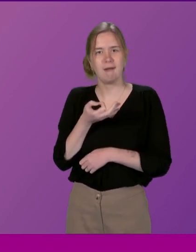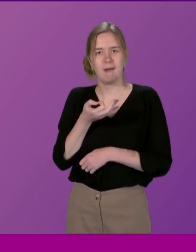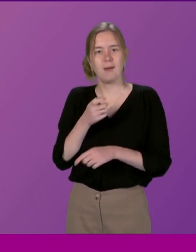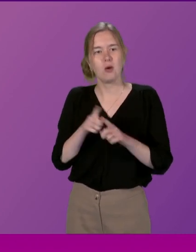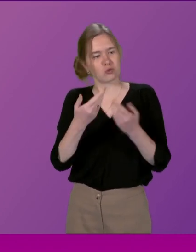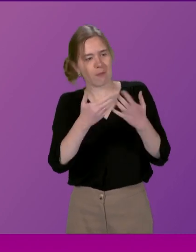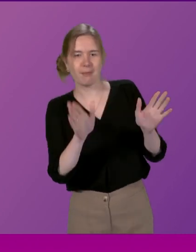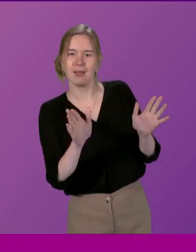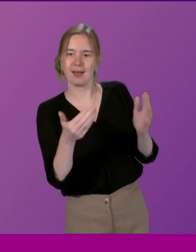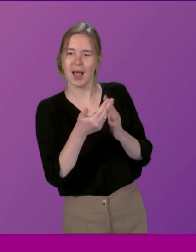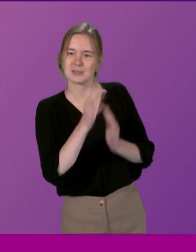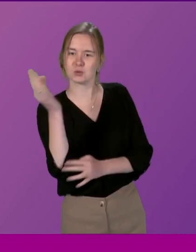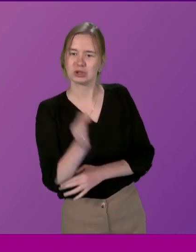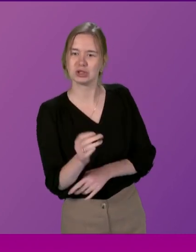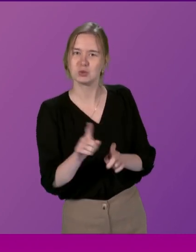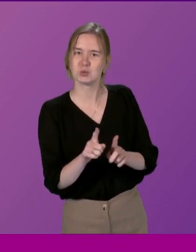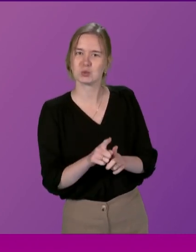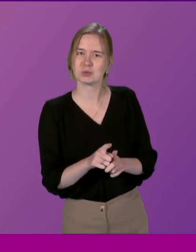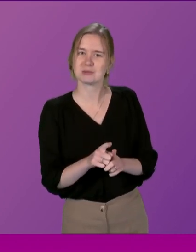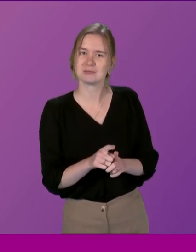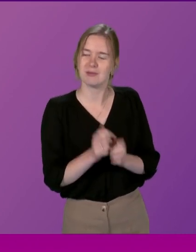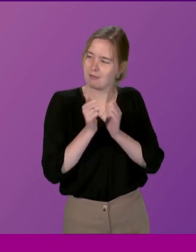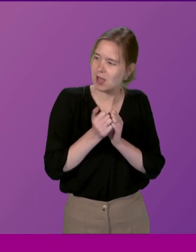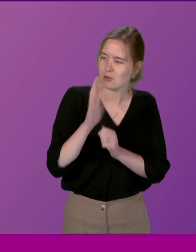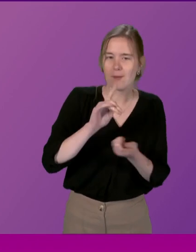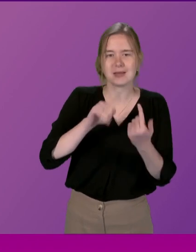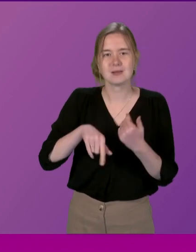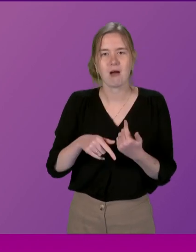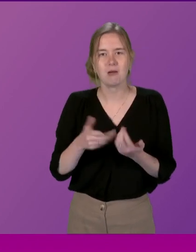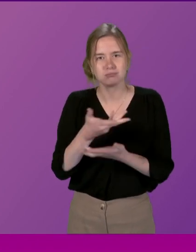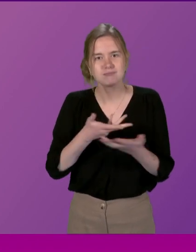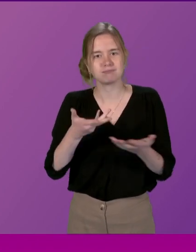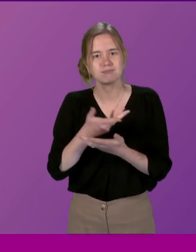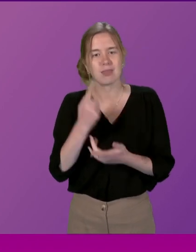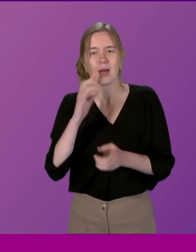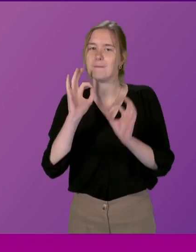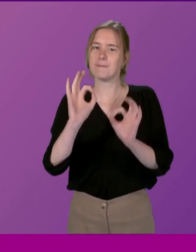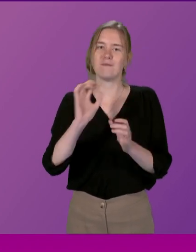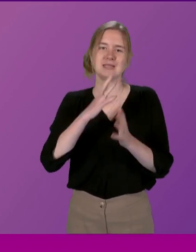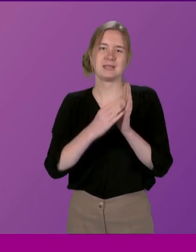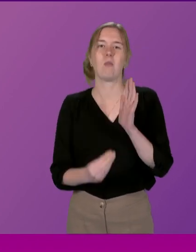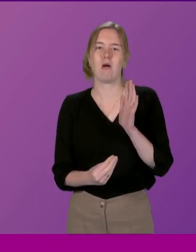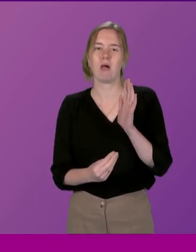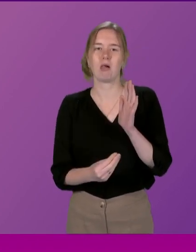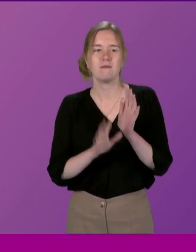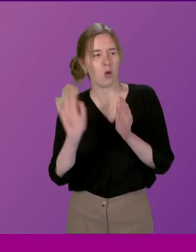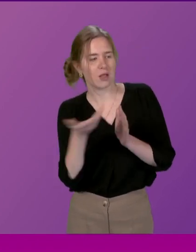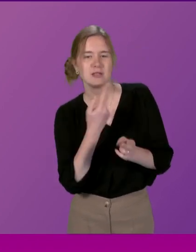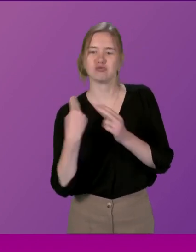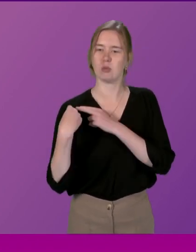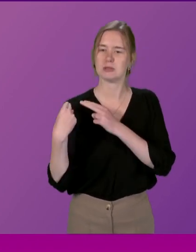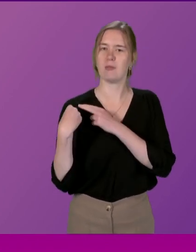well But the public understand what's going on and they get the value as well also And I think that's a perfect example of all of us taking